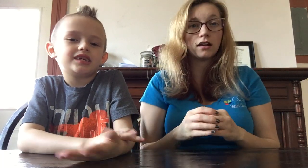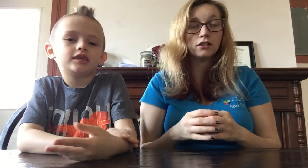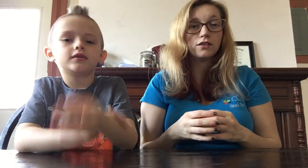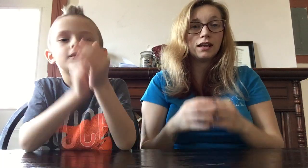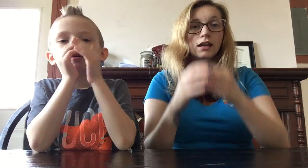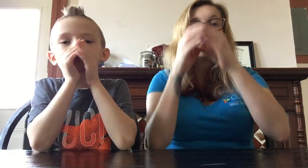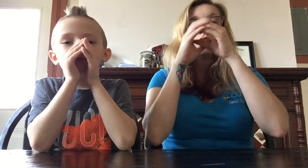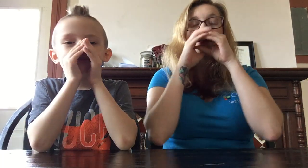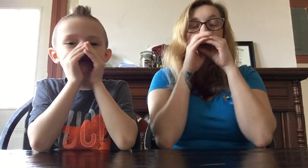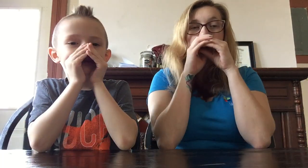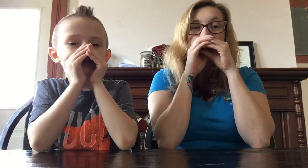are you ready?